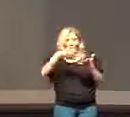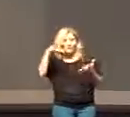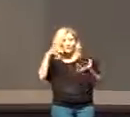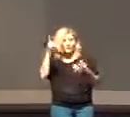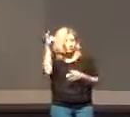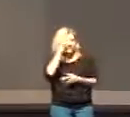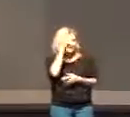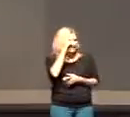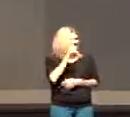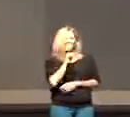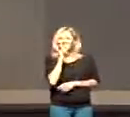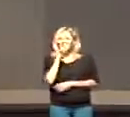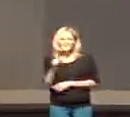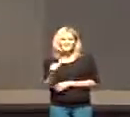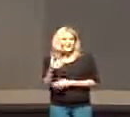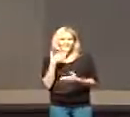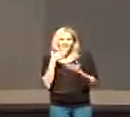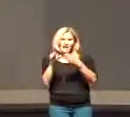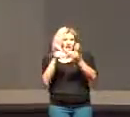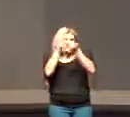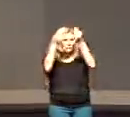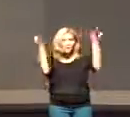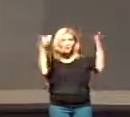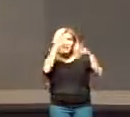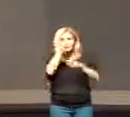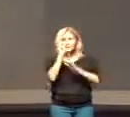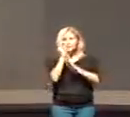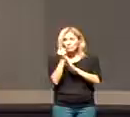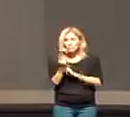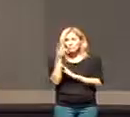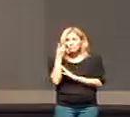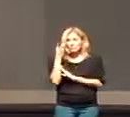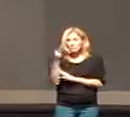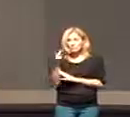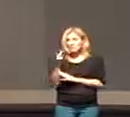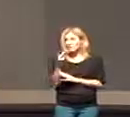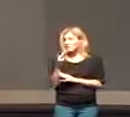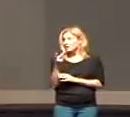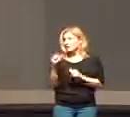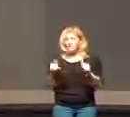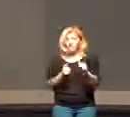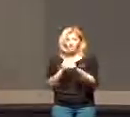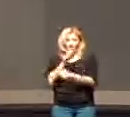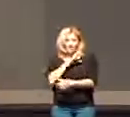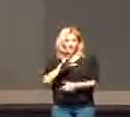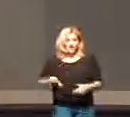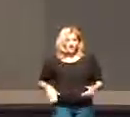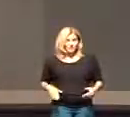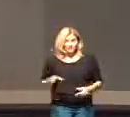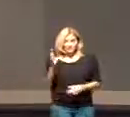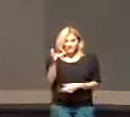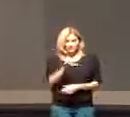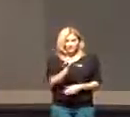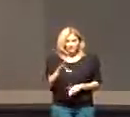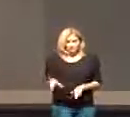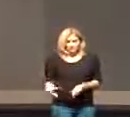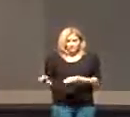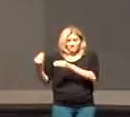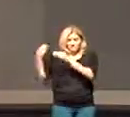wise. That's just not the gospel because in the moment we're going to see that to follow Christ means to take up our cross.